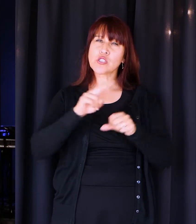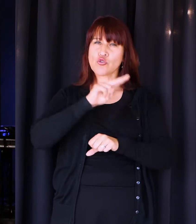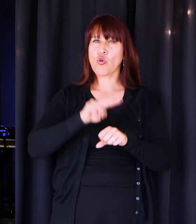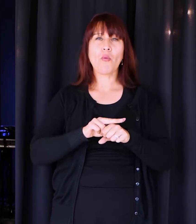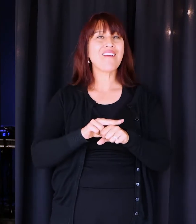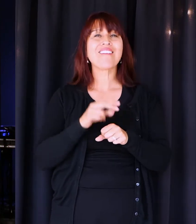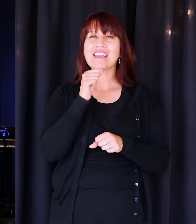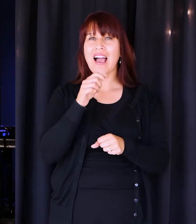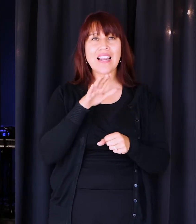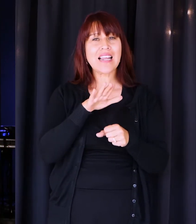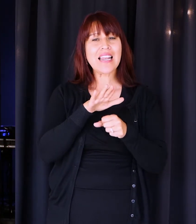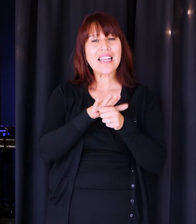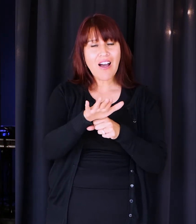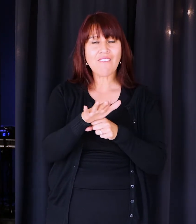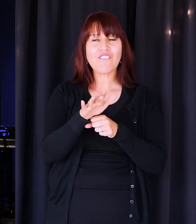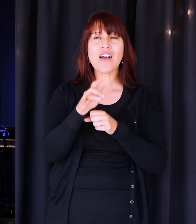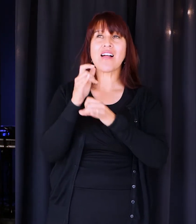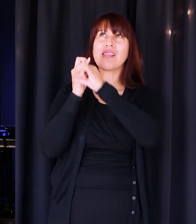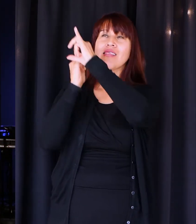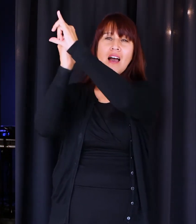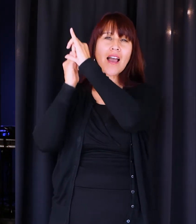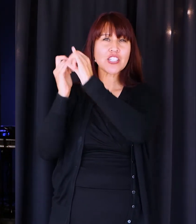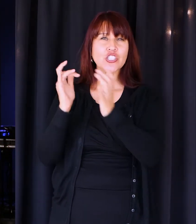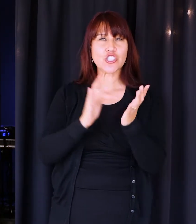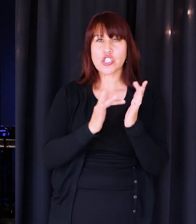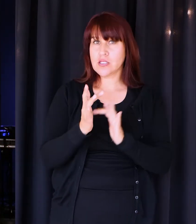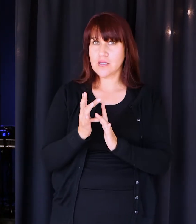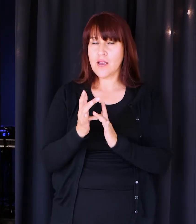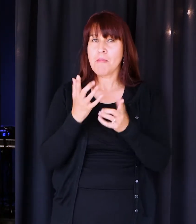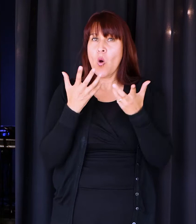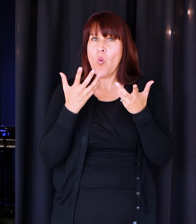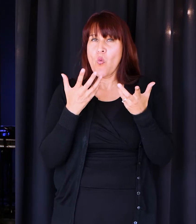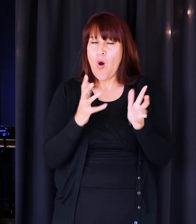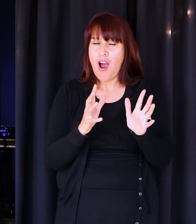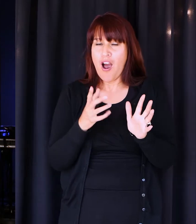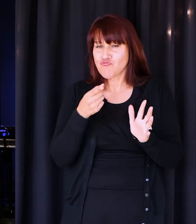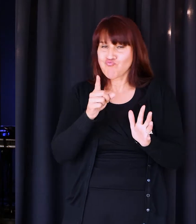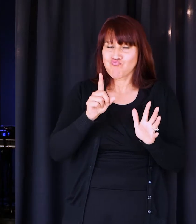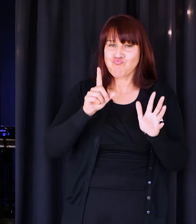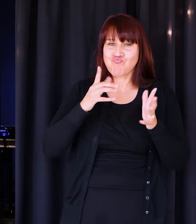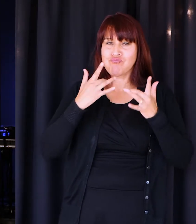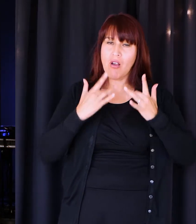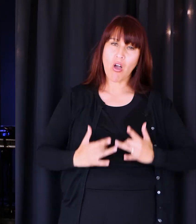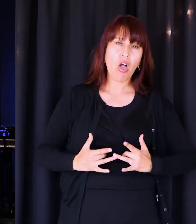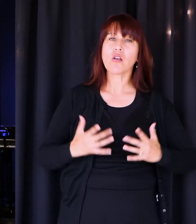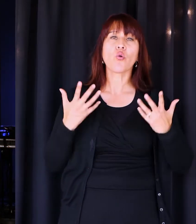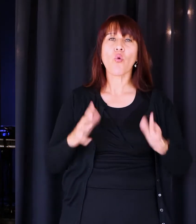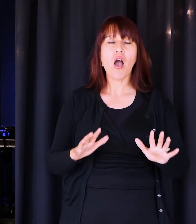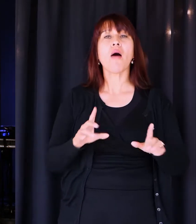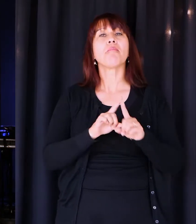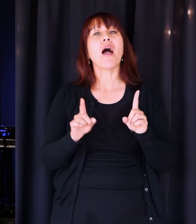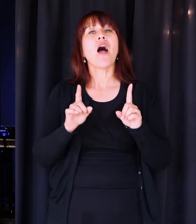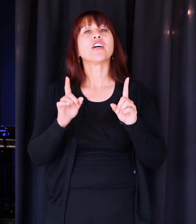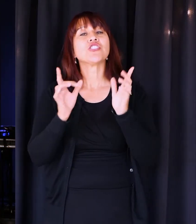nearly enough like Jesus. But I'm not here to discourage you today. Jesus' disciples, the